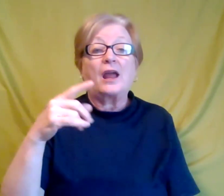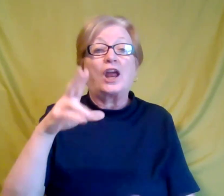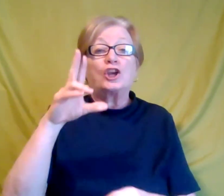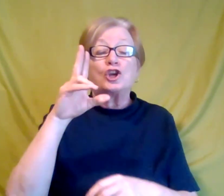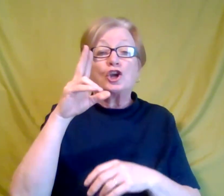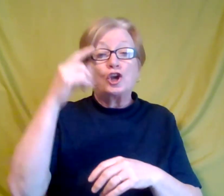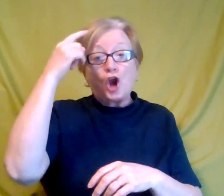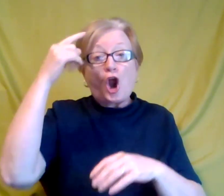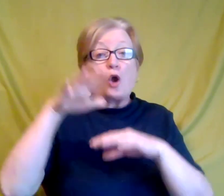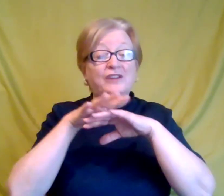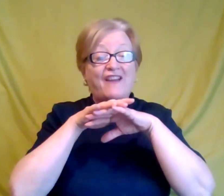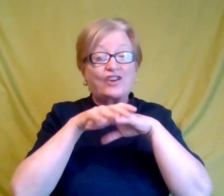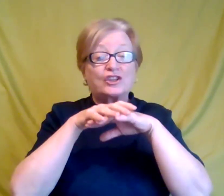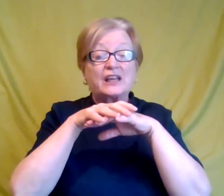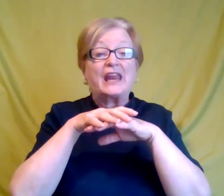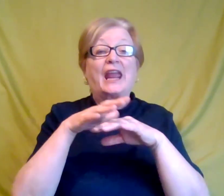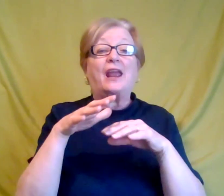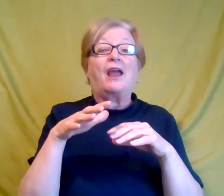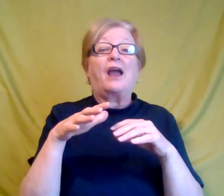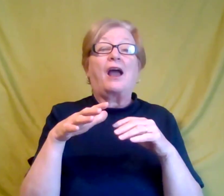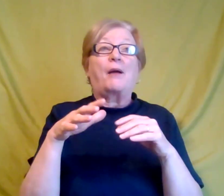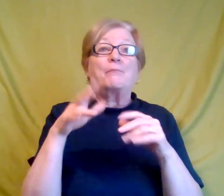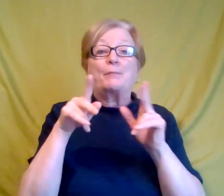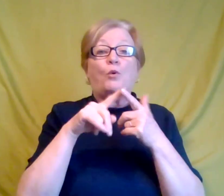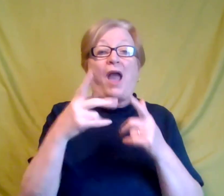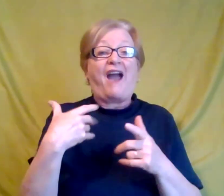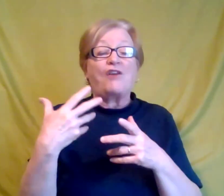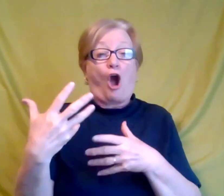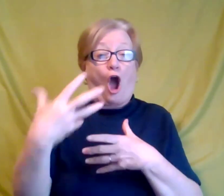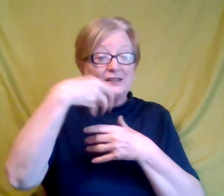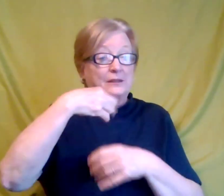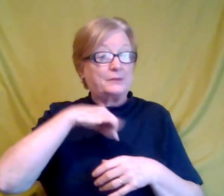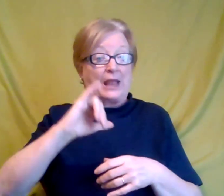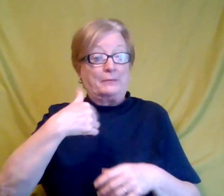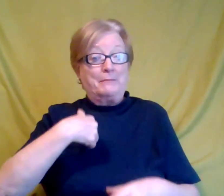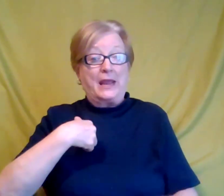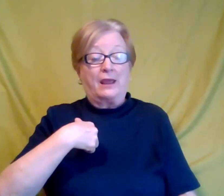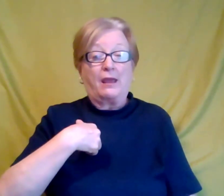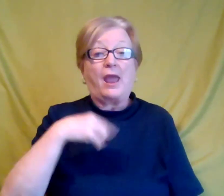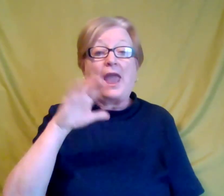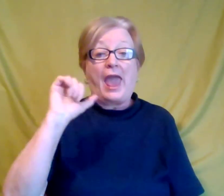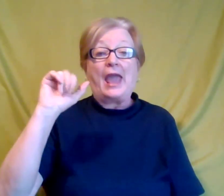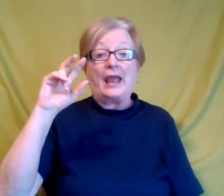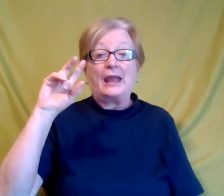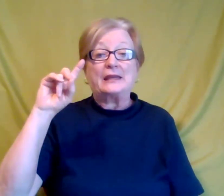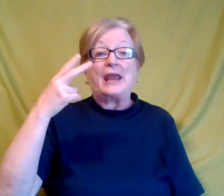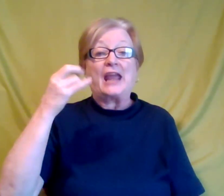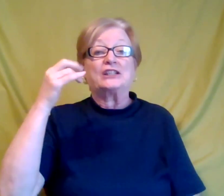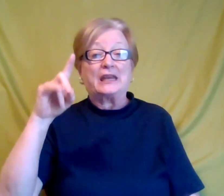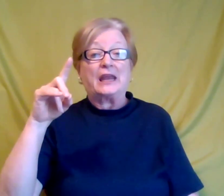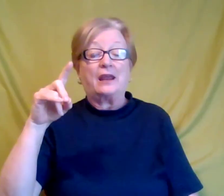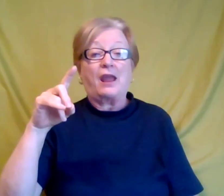umbrella would be a person that has autism, such as myself, um, ADHD, attention, um,